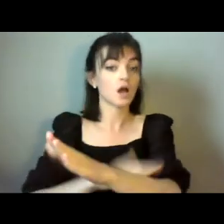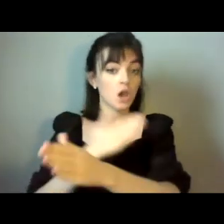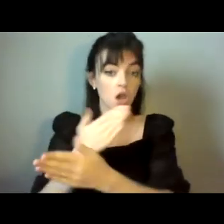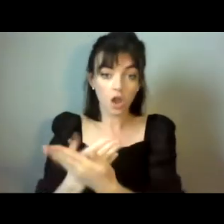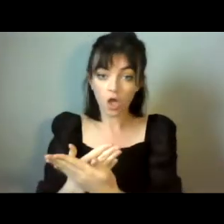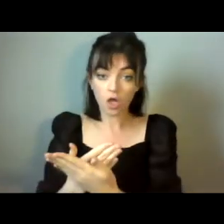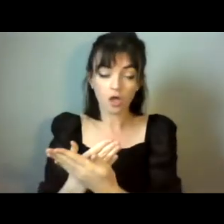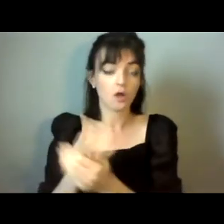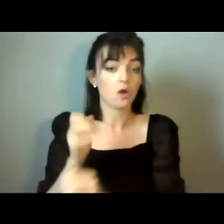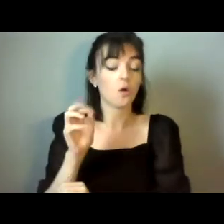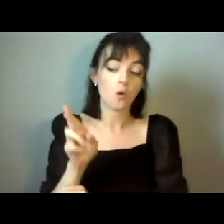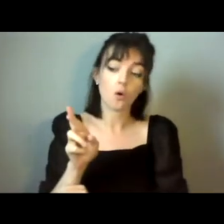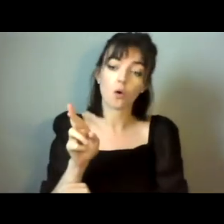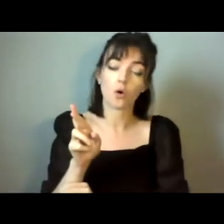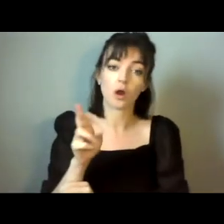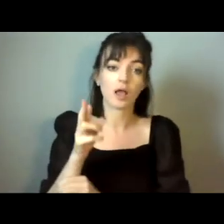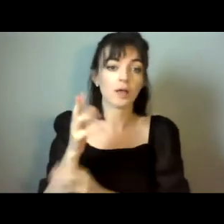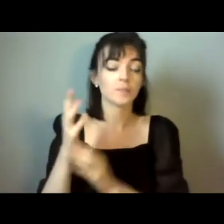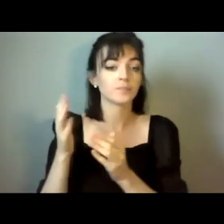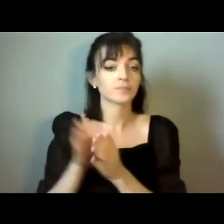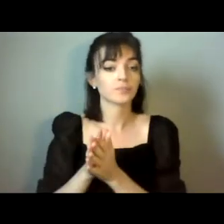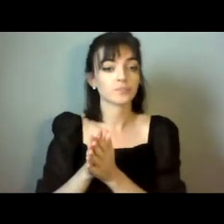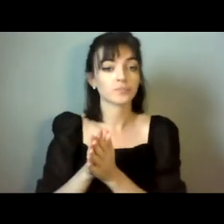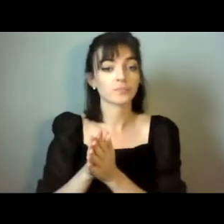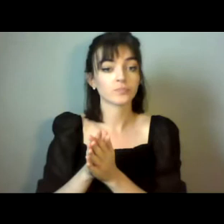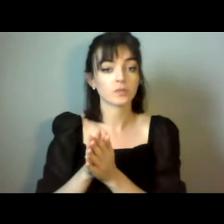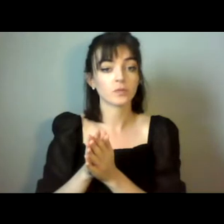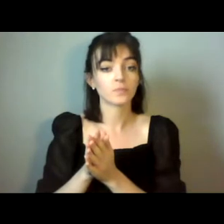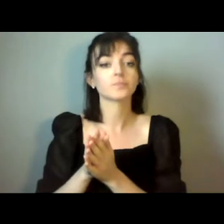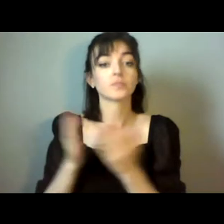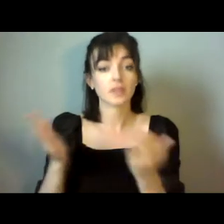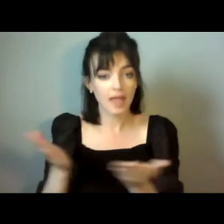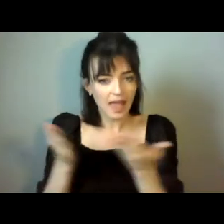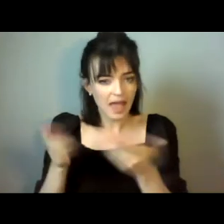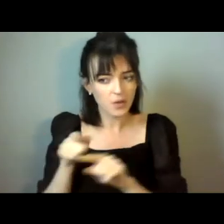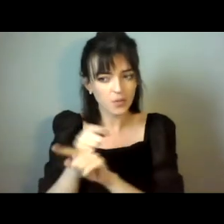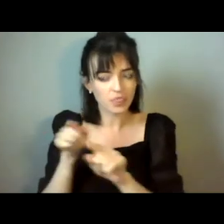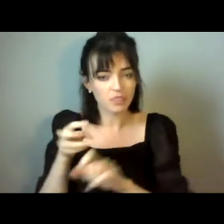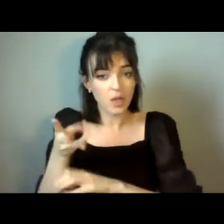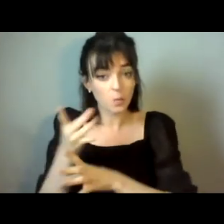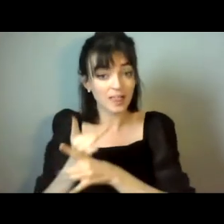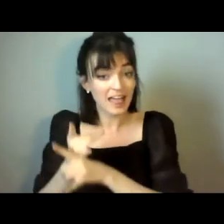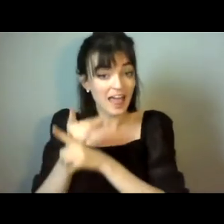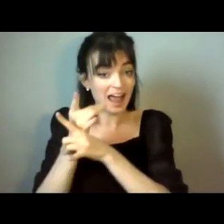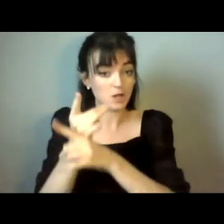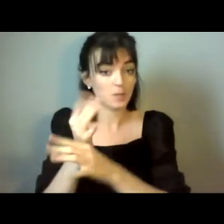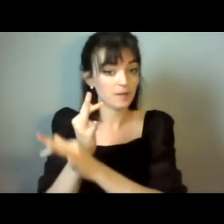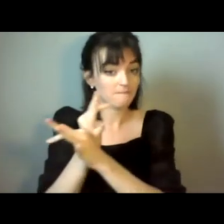they are going to help their family member to